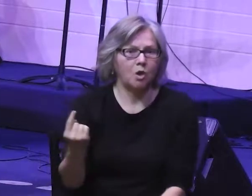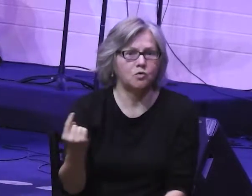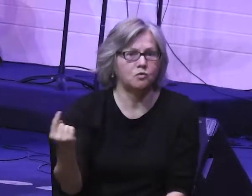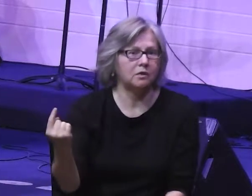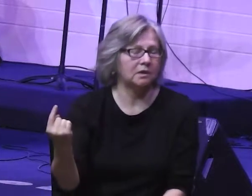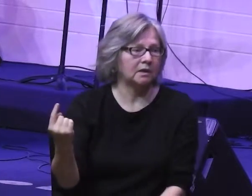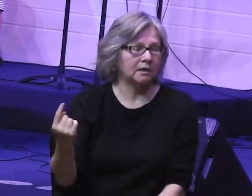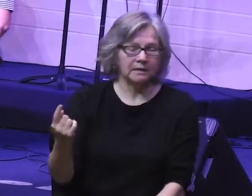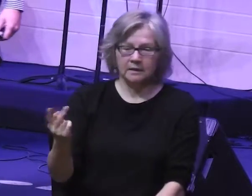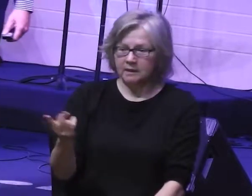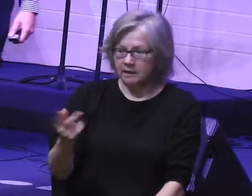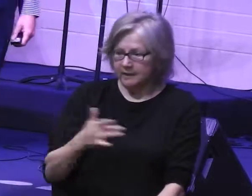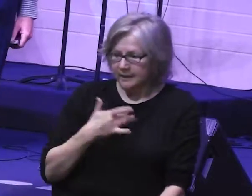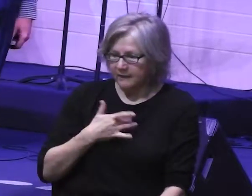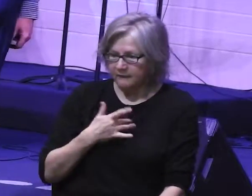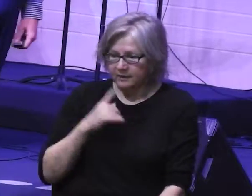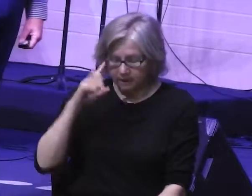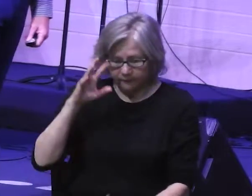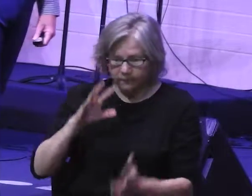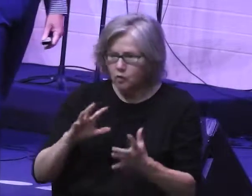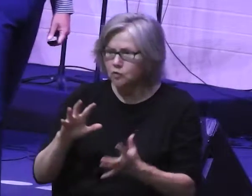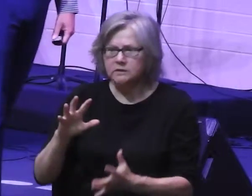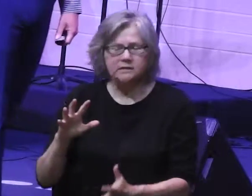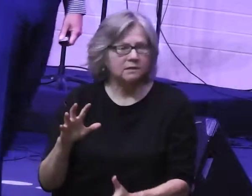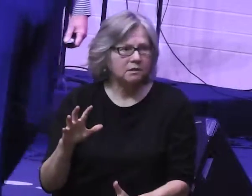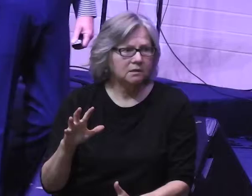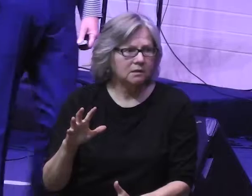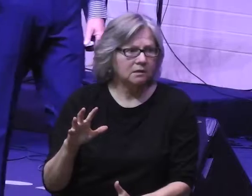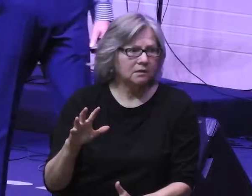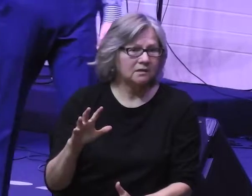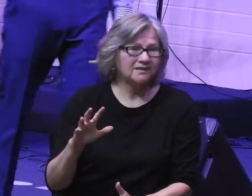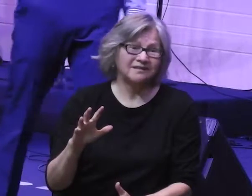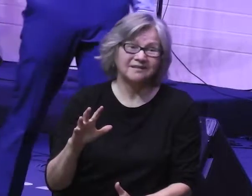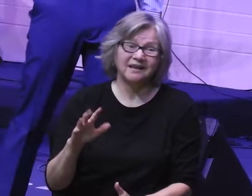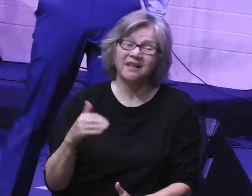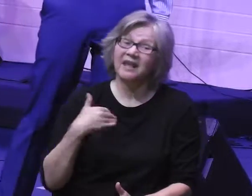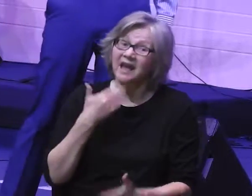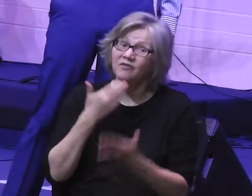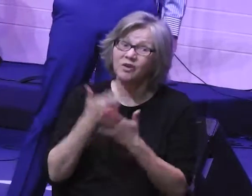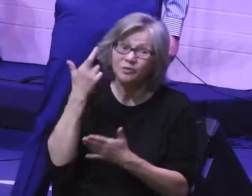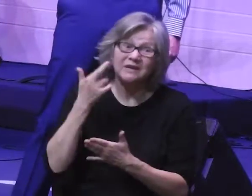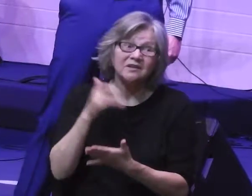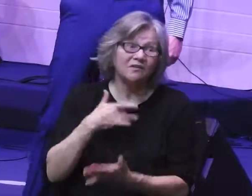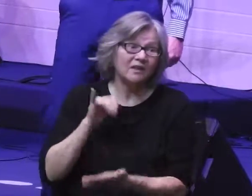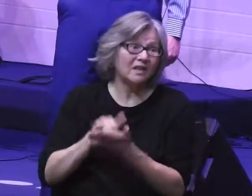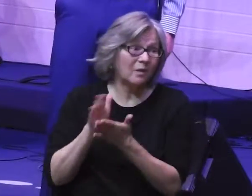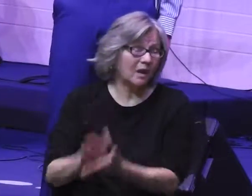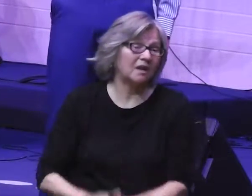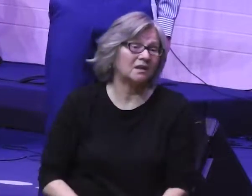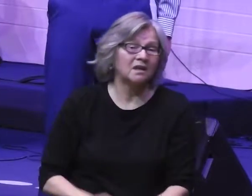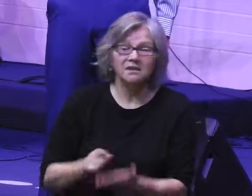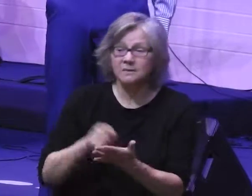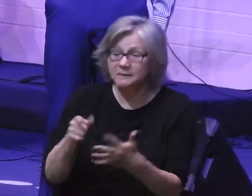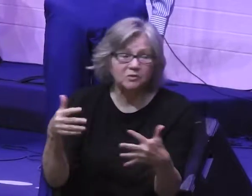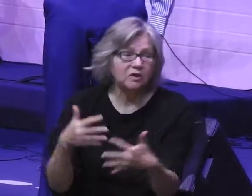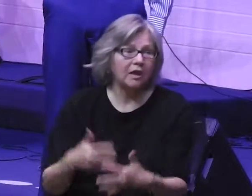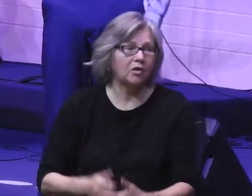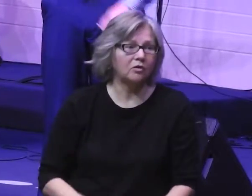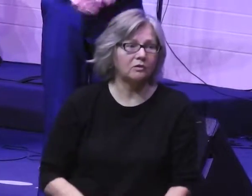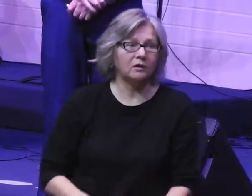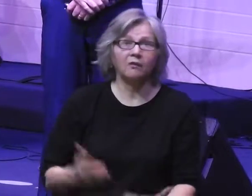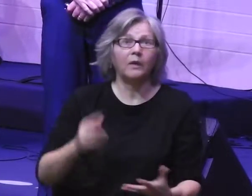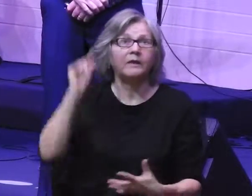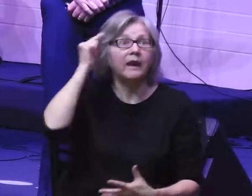feel alone. They feel confused for really good reason. Sometimes they're